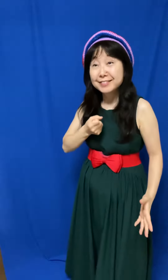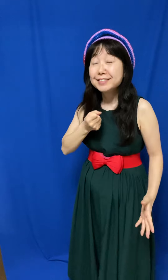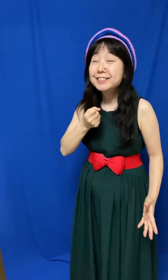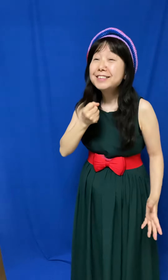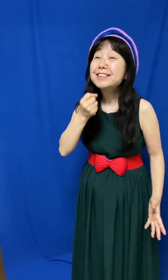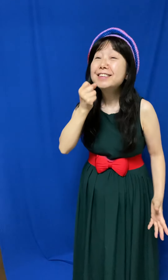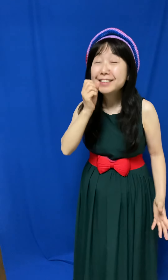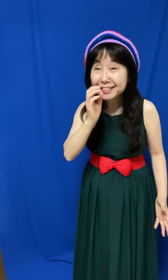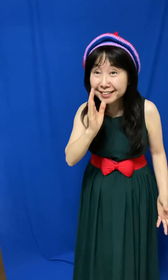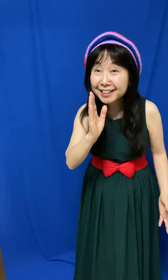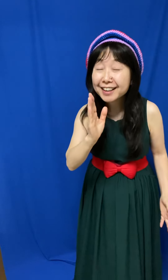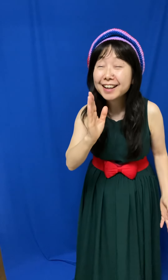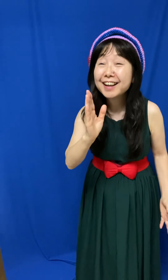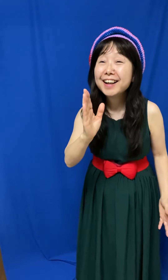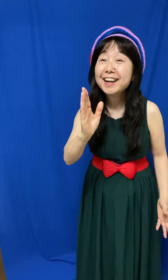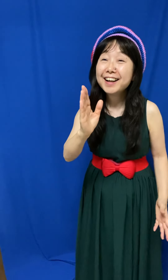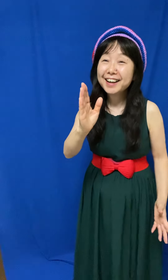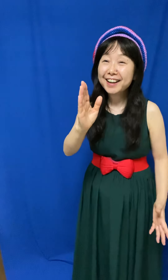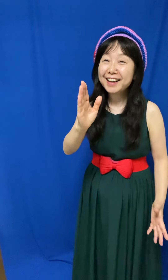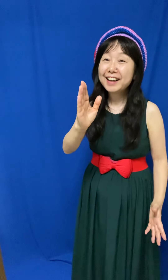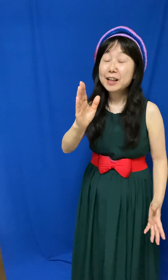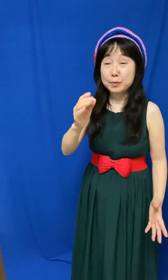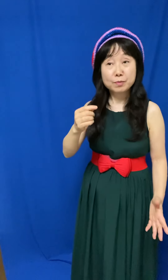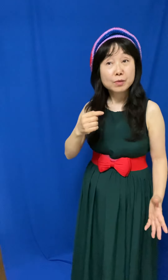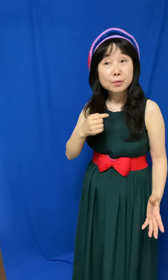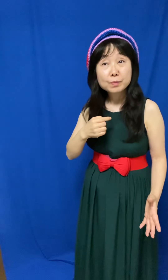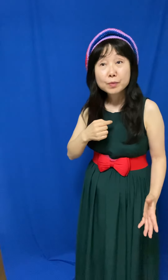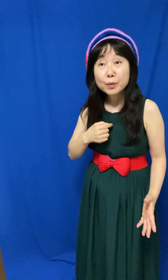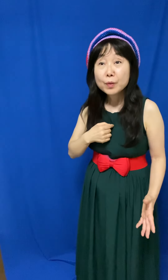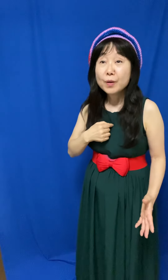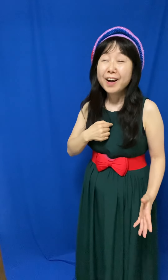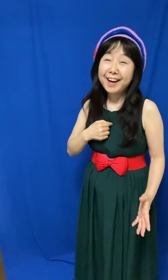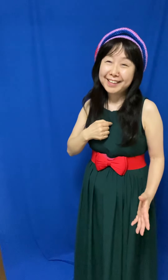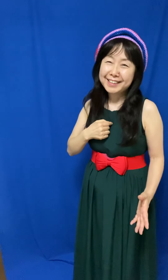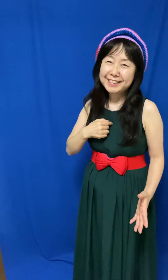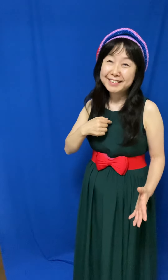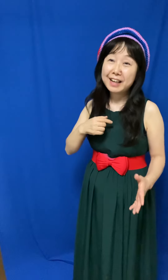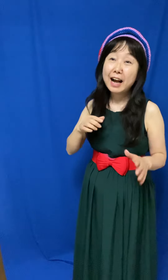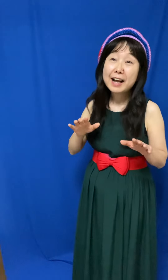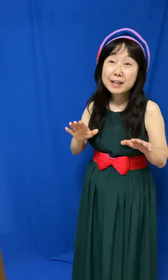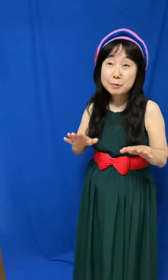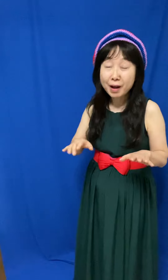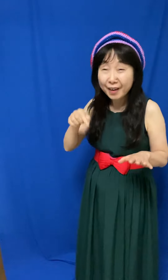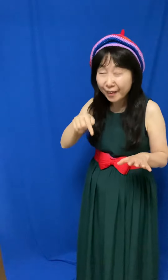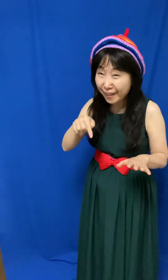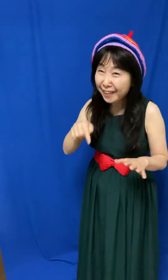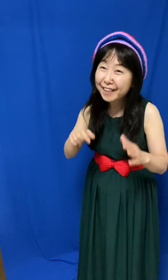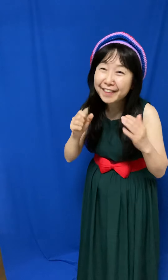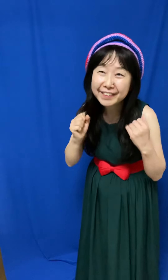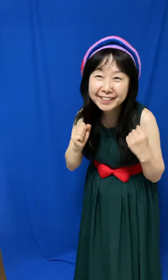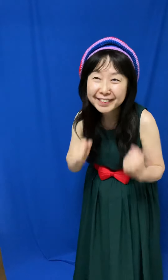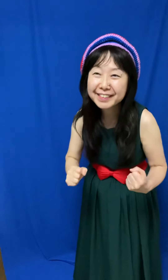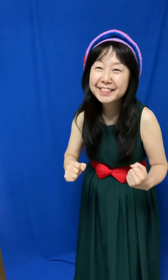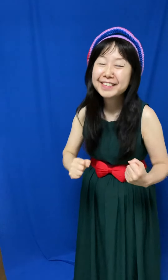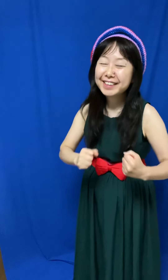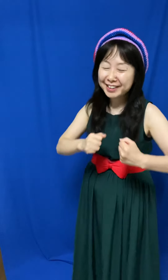what I say So here I am With